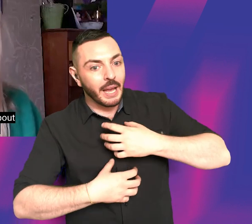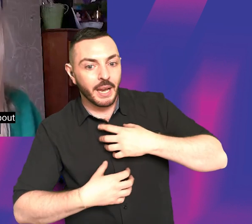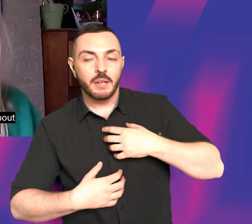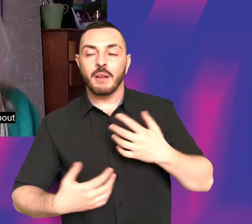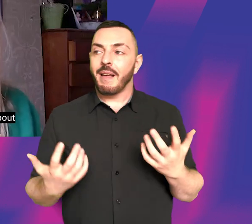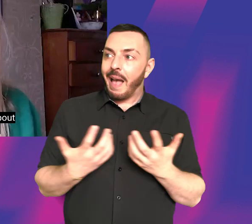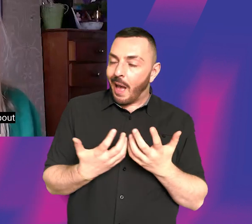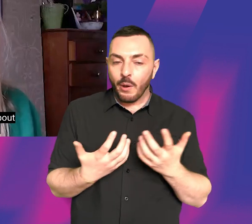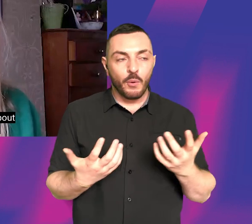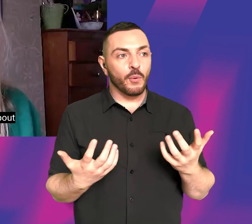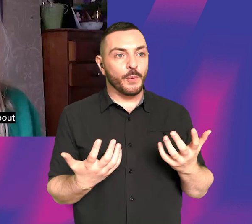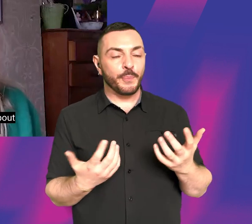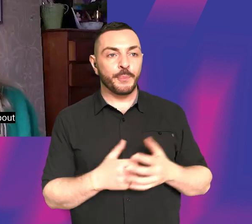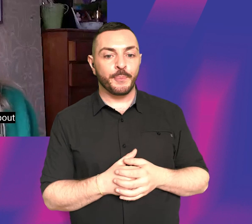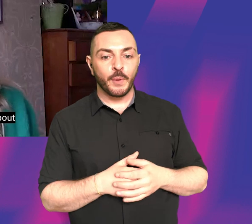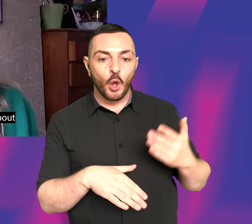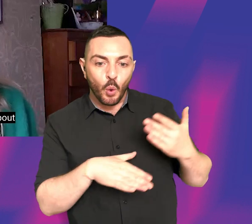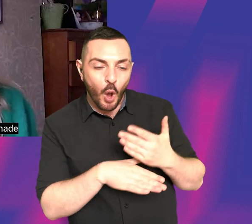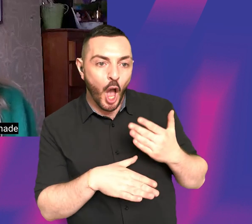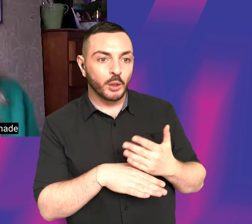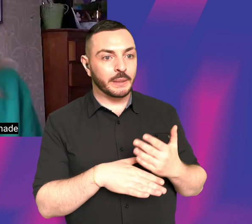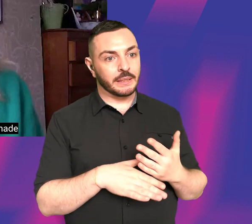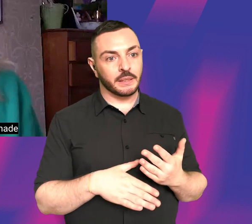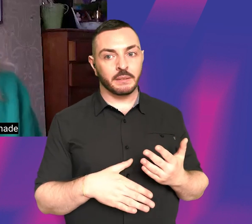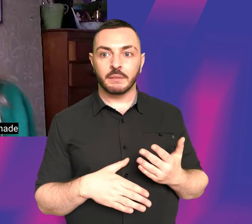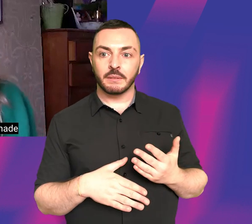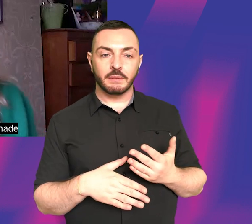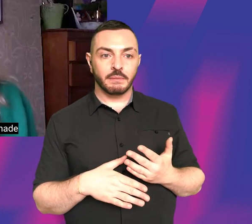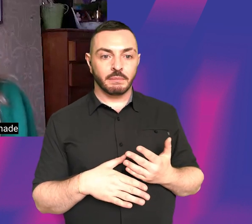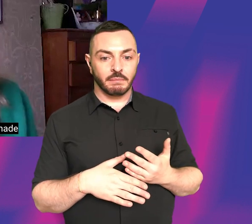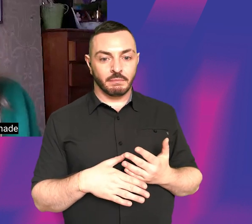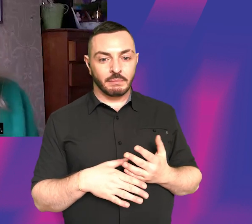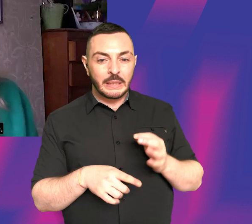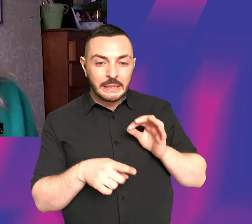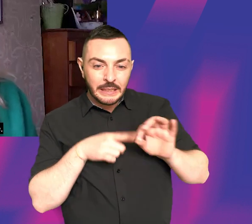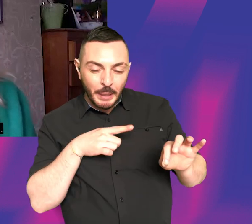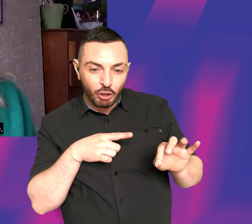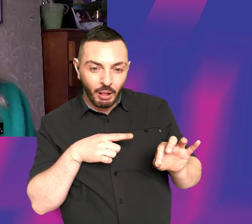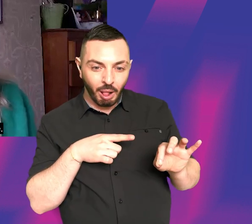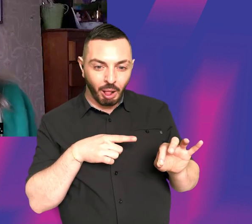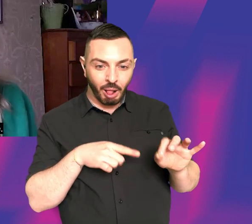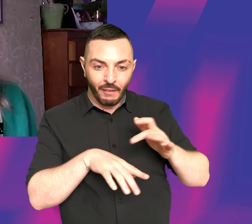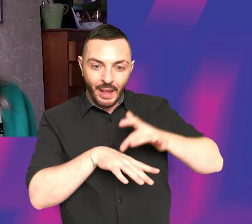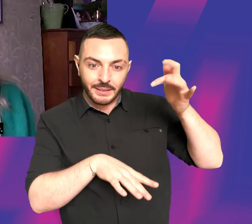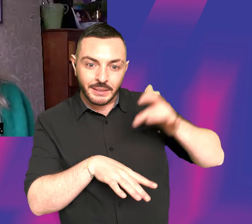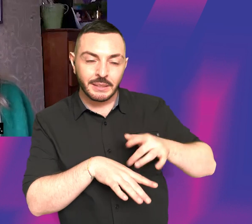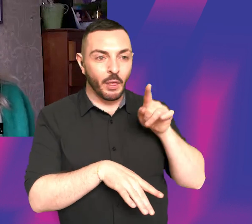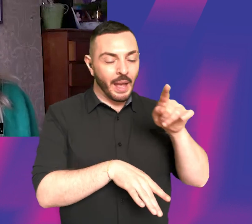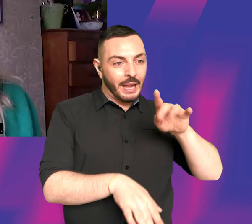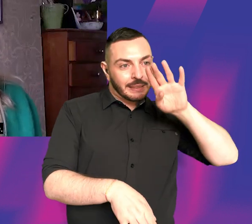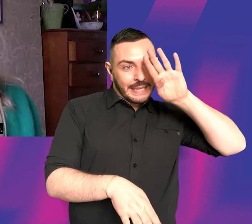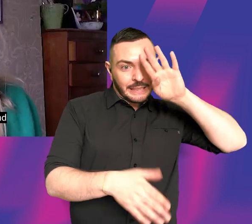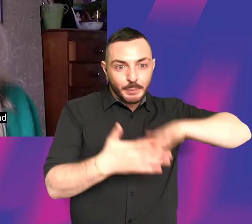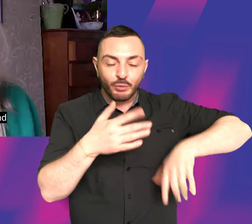how to, you know, work with practical effects. But, you know, we obviously had somebody who made the practical effects and that was their area of expertise,